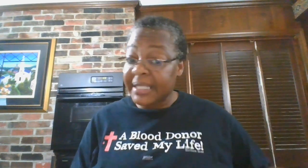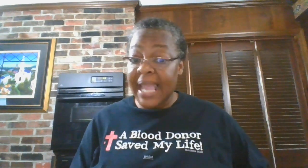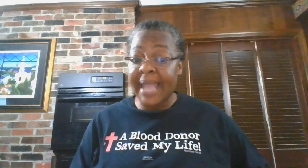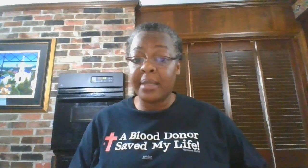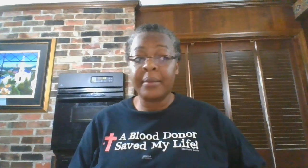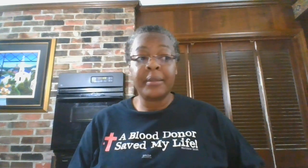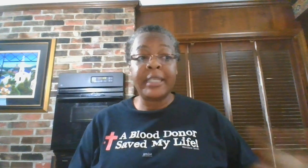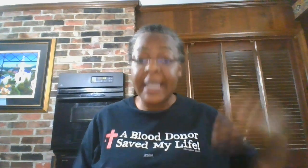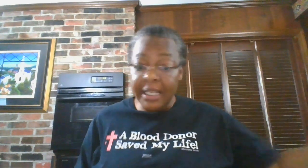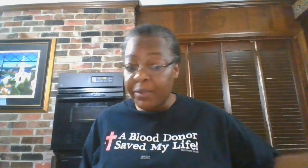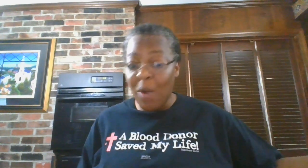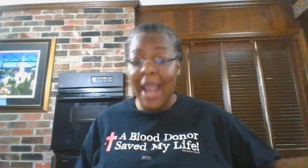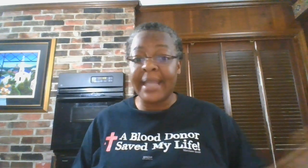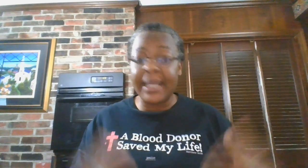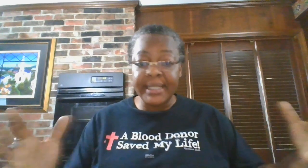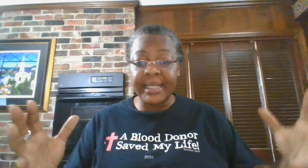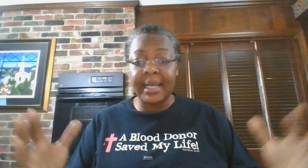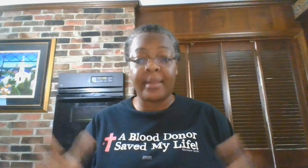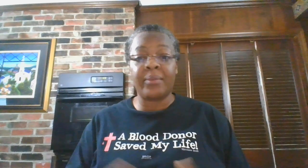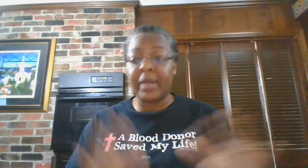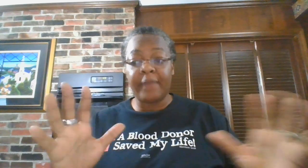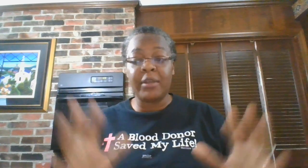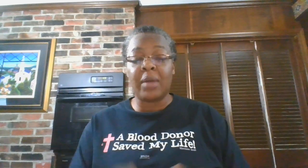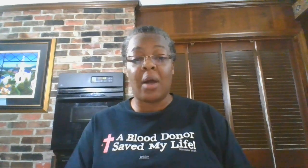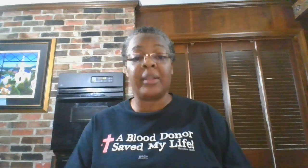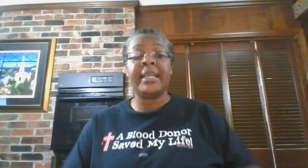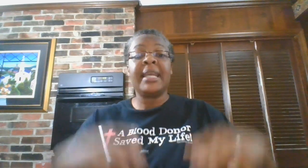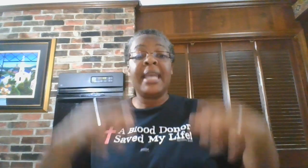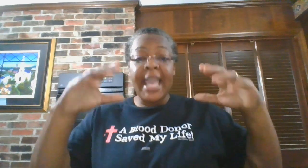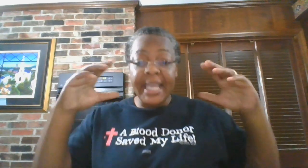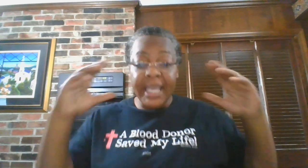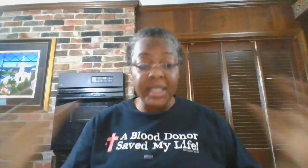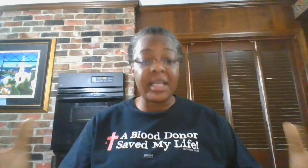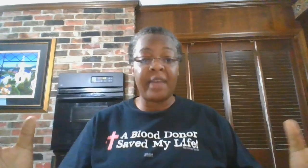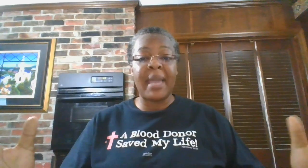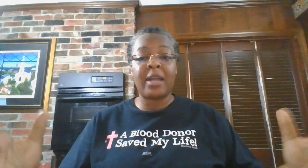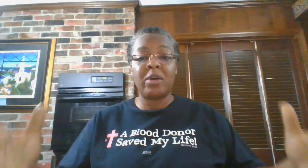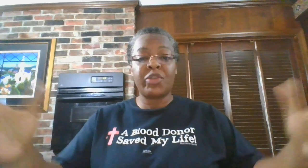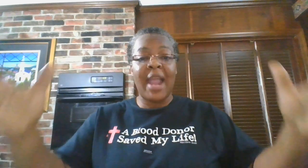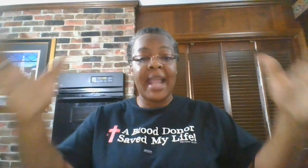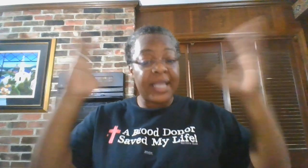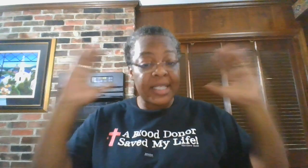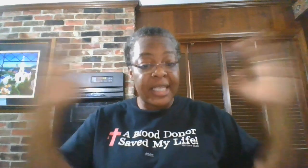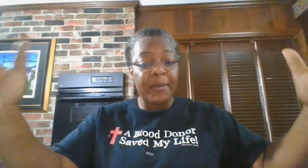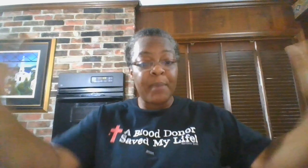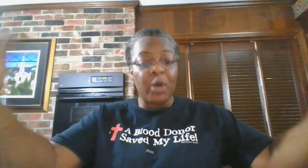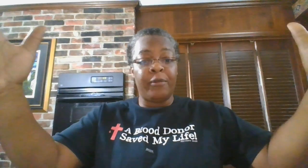that. Get it right. Get it together, whatever you call it and get itself back on track and let's keep it moving.